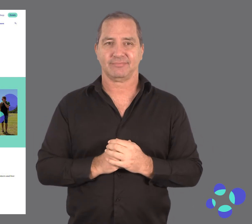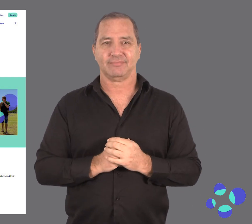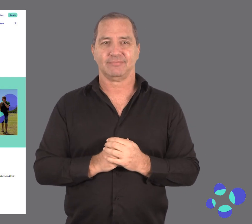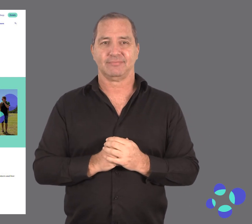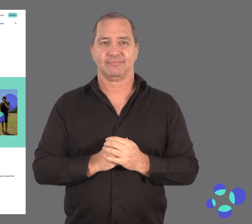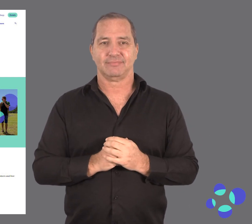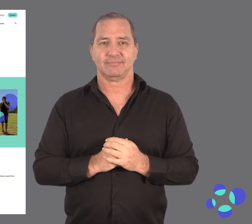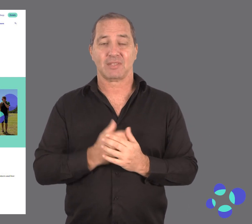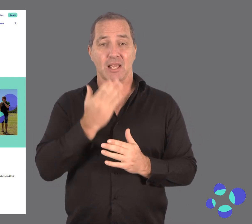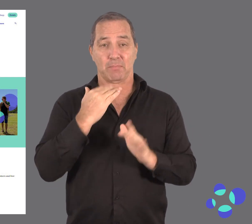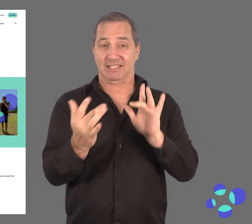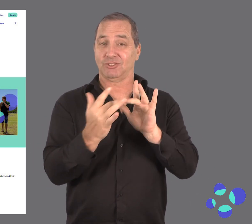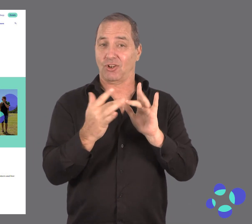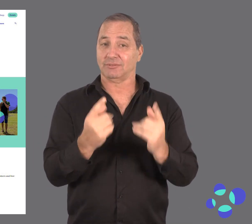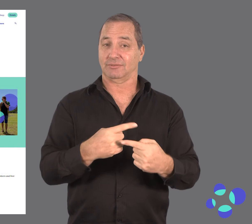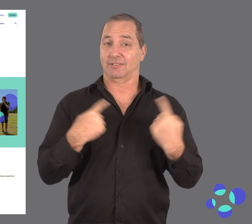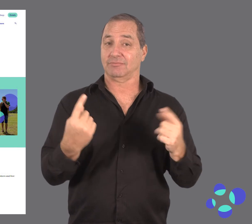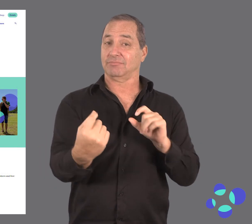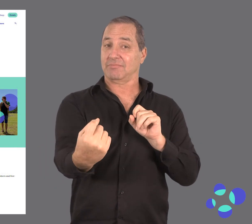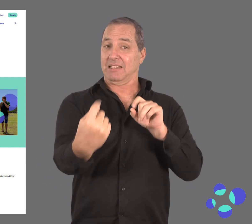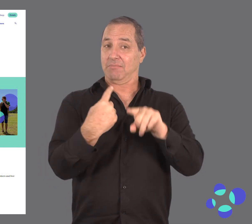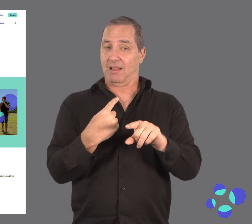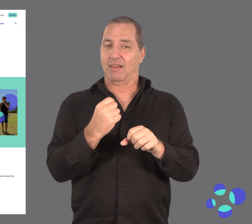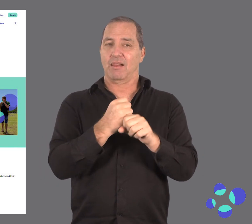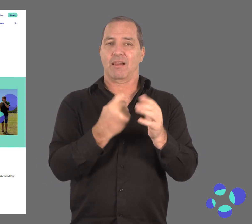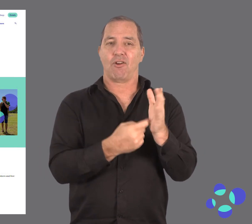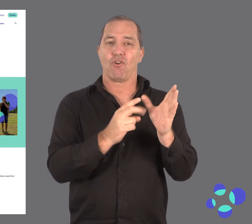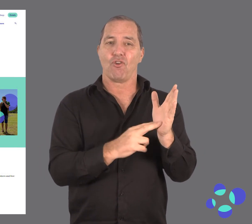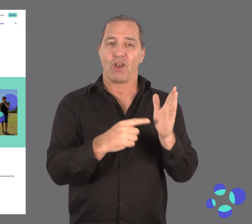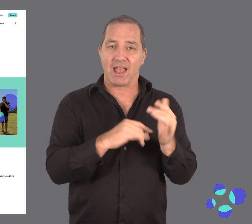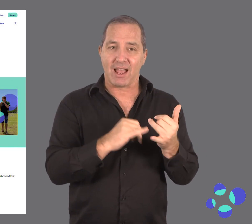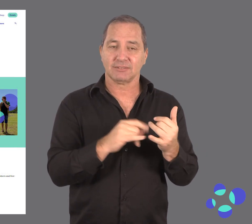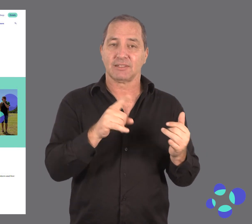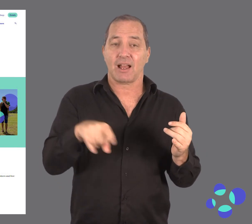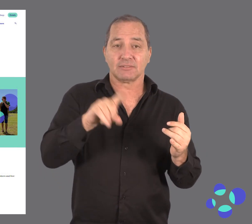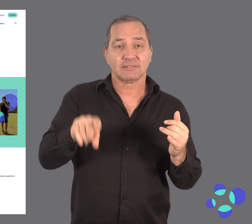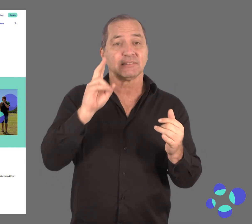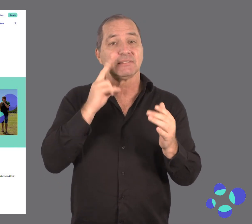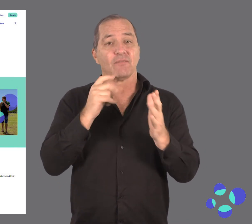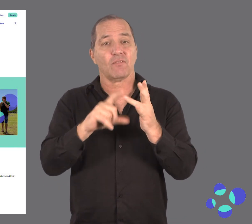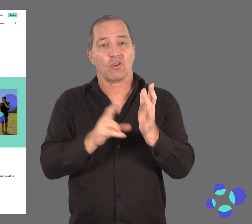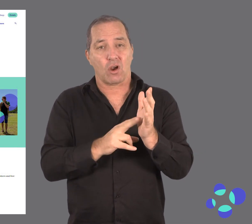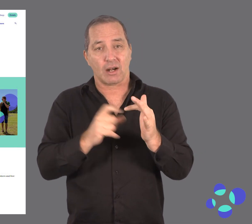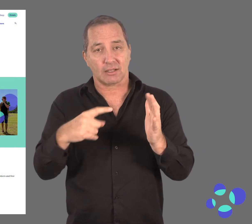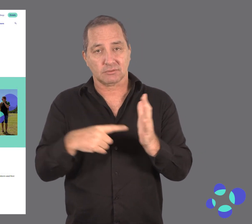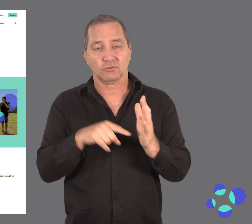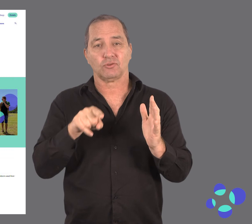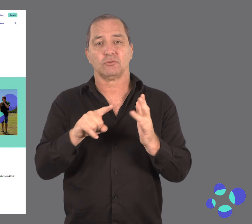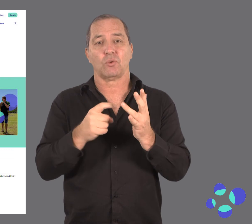application. Please email us at grants at deafconnect.org.au